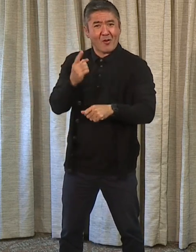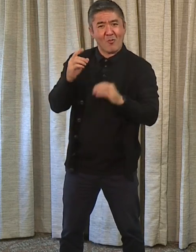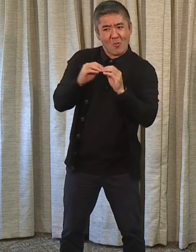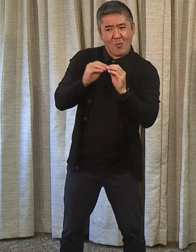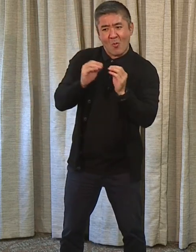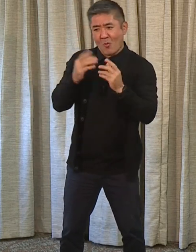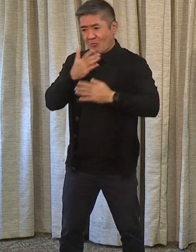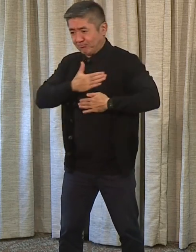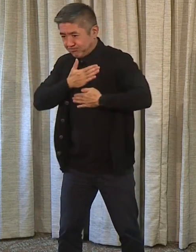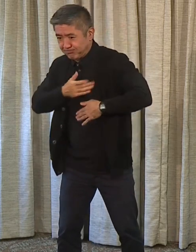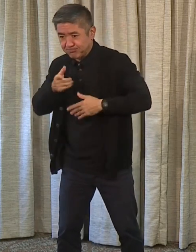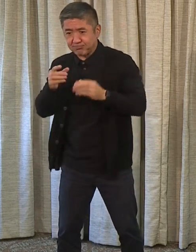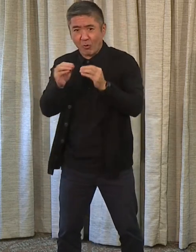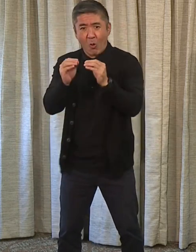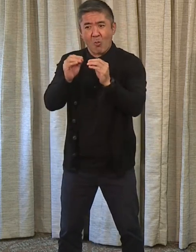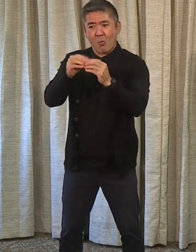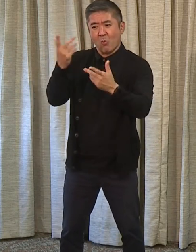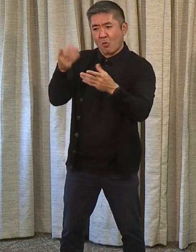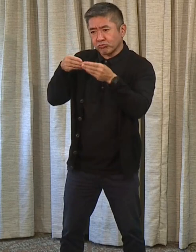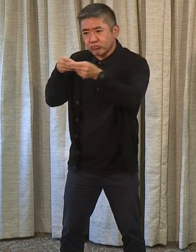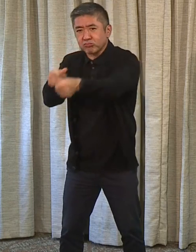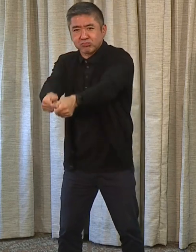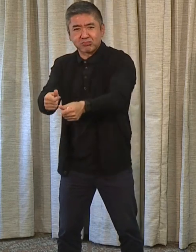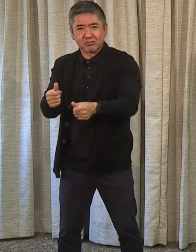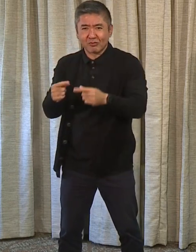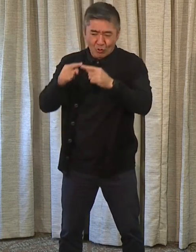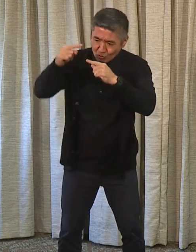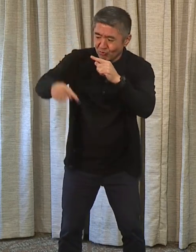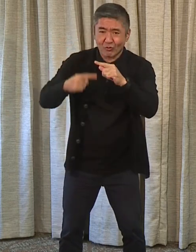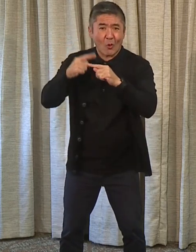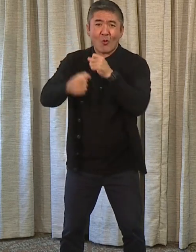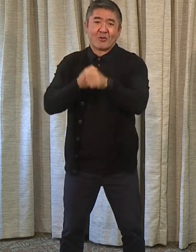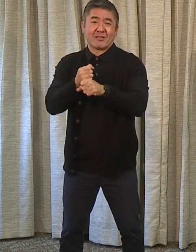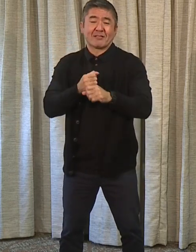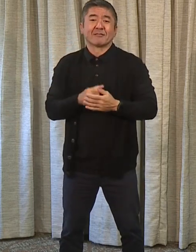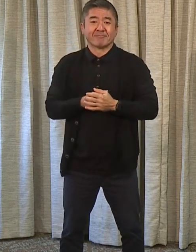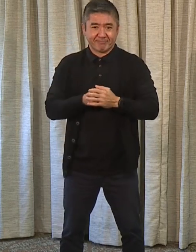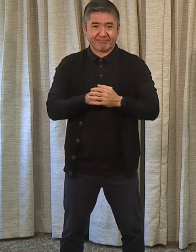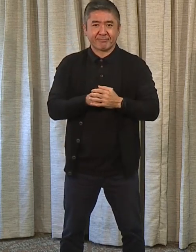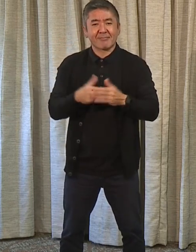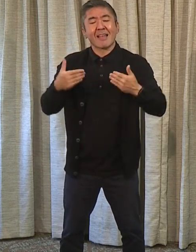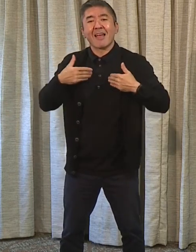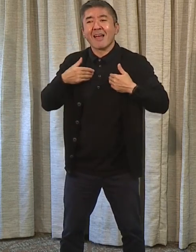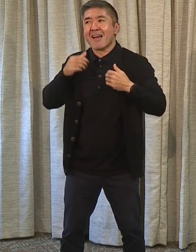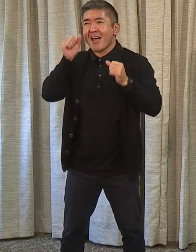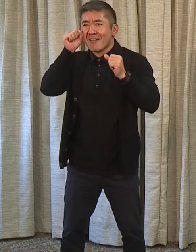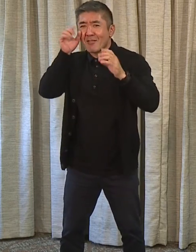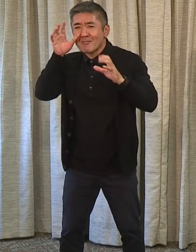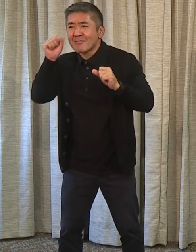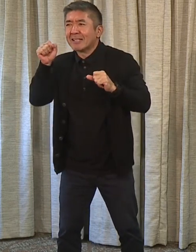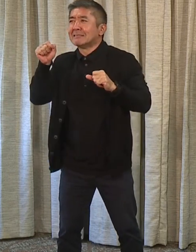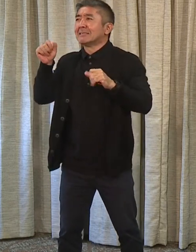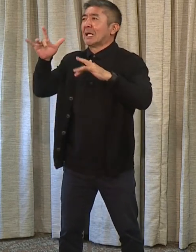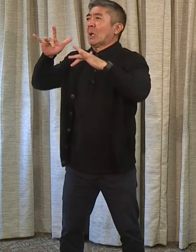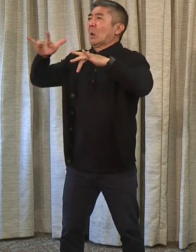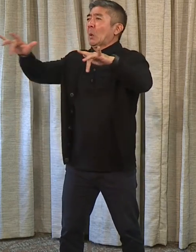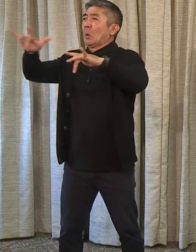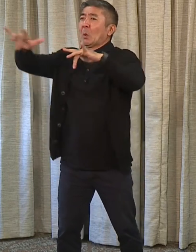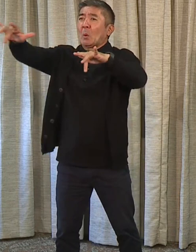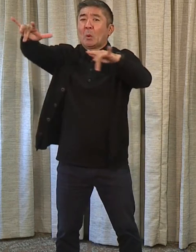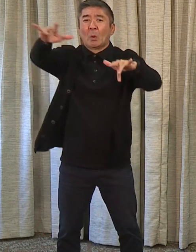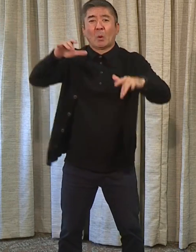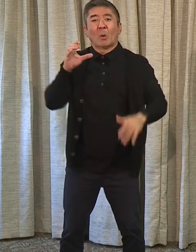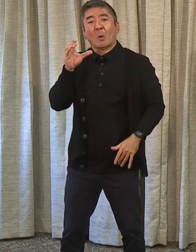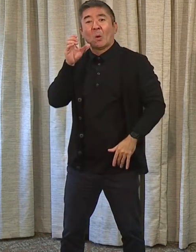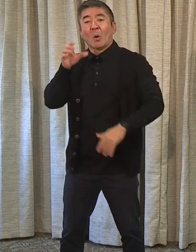year-round. We also, we have amazing space at a couple of the courses,